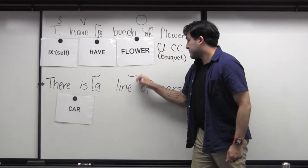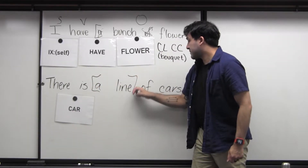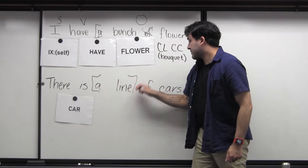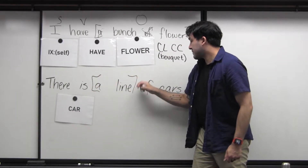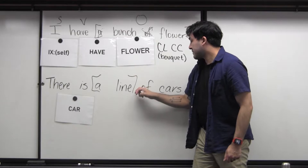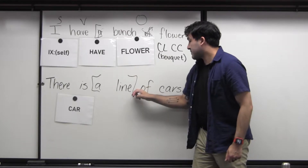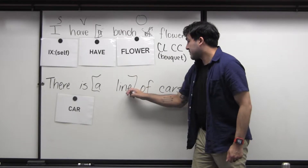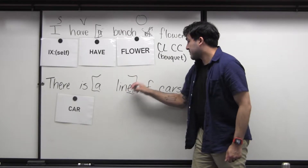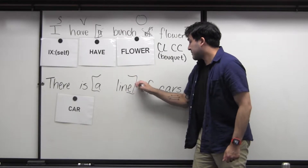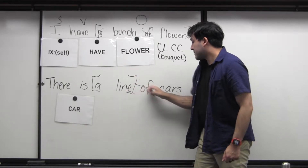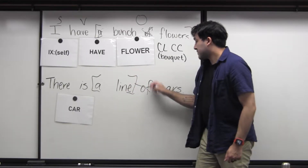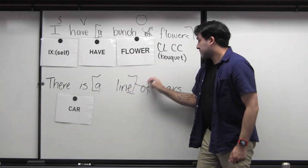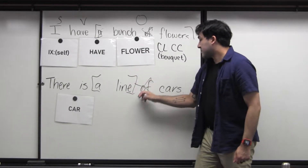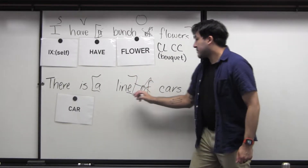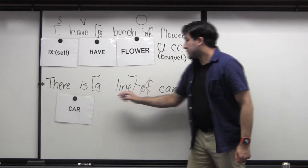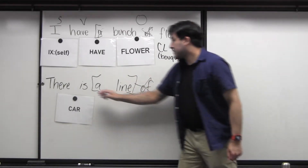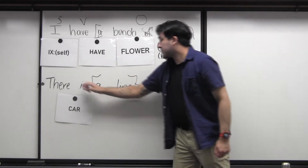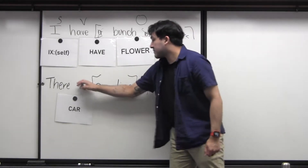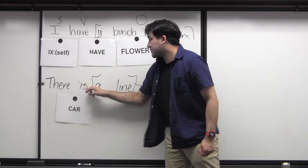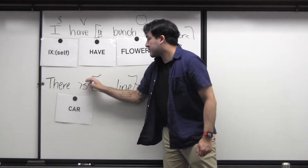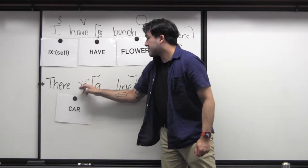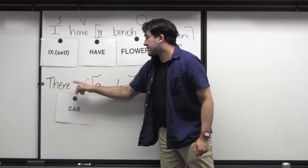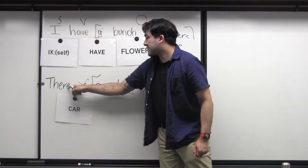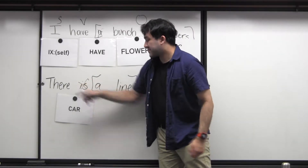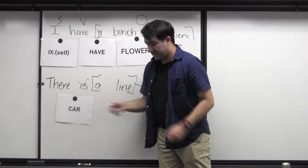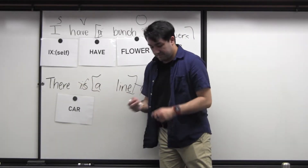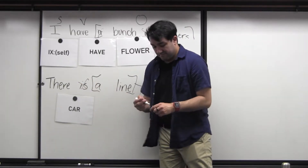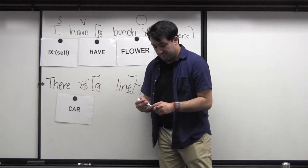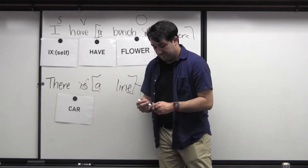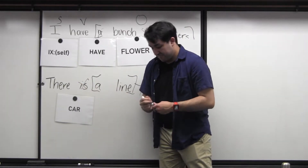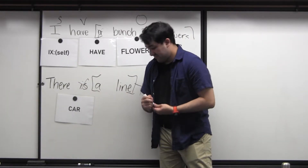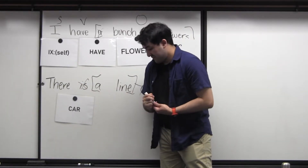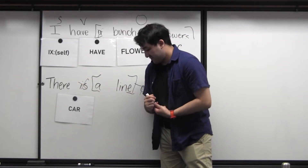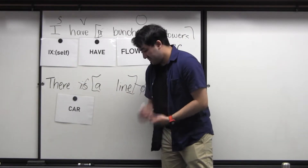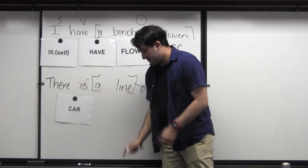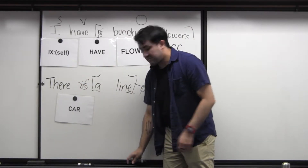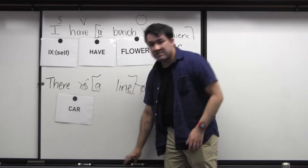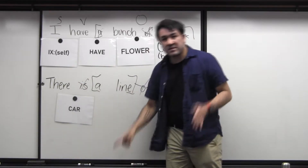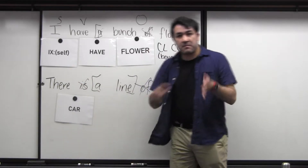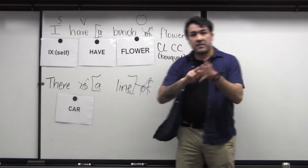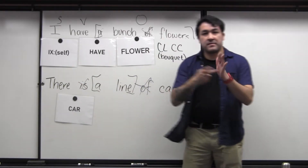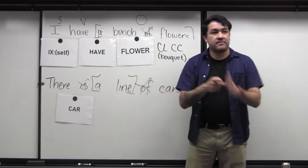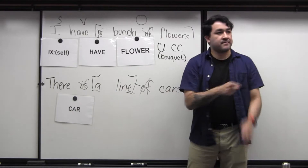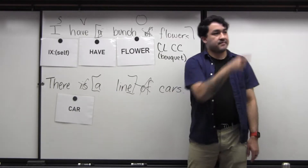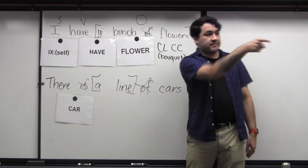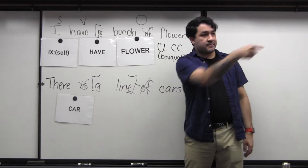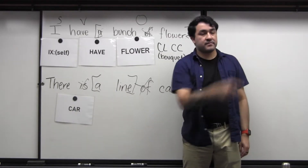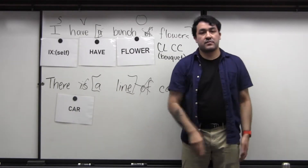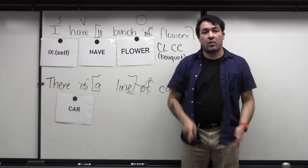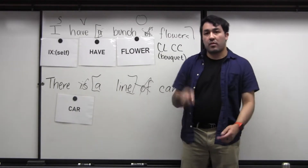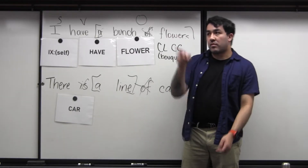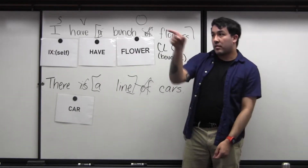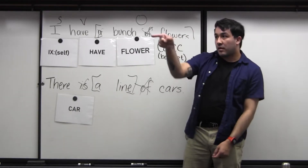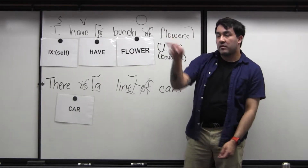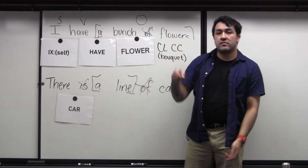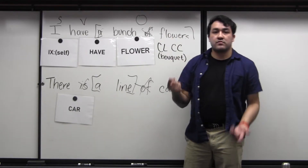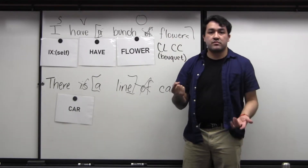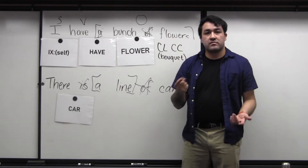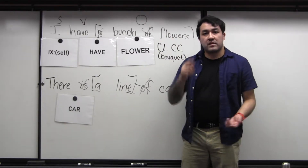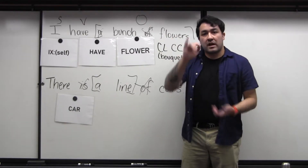is a line, so that's going to be our classifier. We don't need this. We don't need this. Well, I mean, I guess there's there and that's just a point. That's just